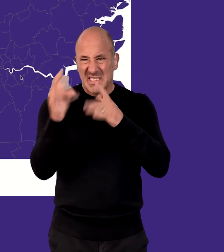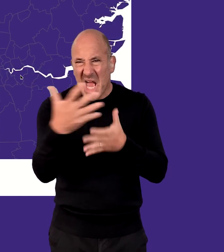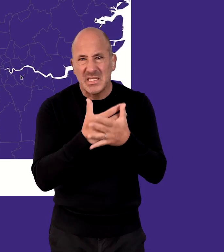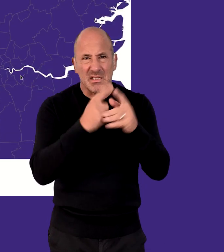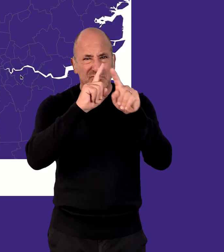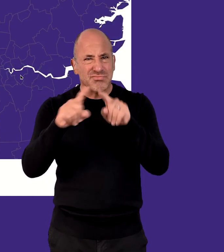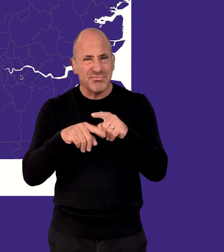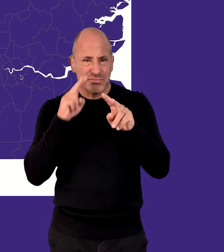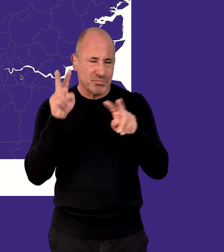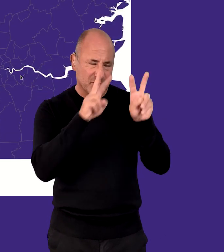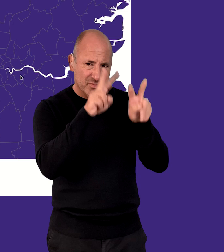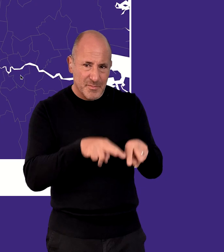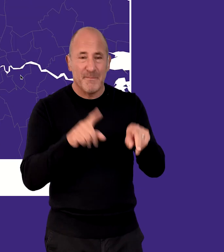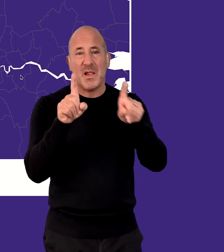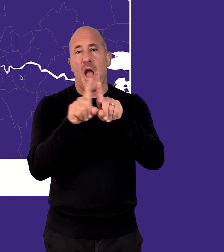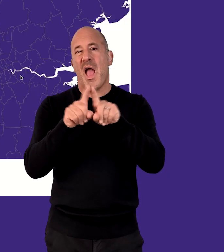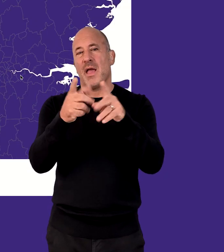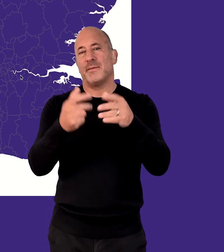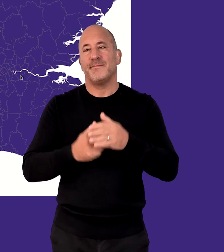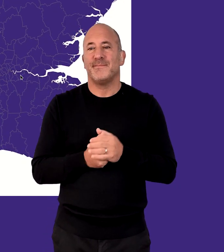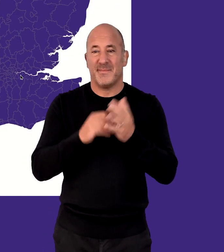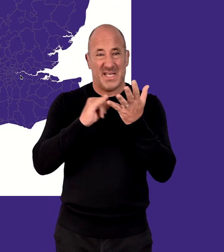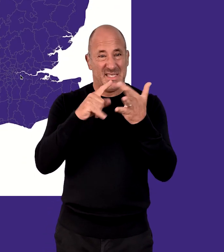measures listed on the left-hand side of the page.